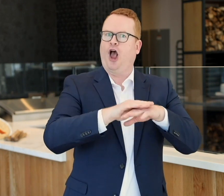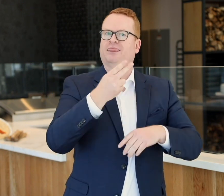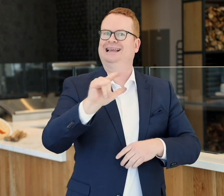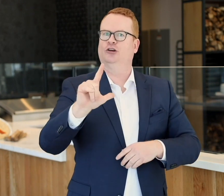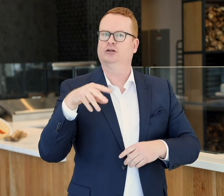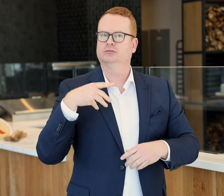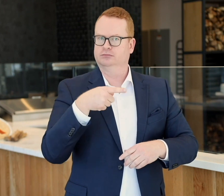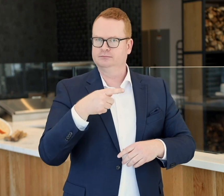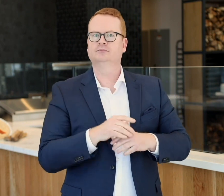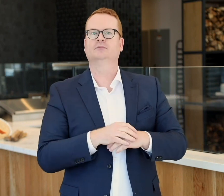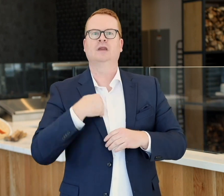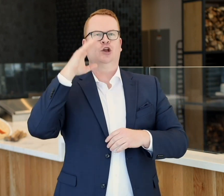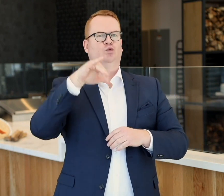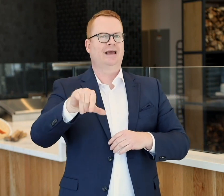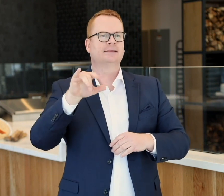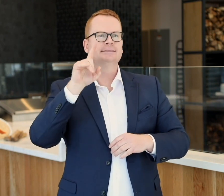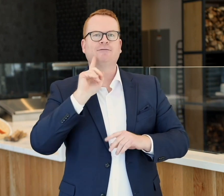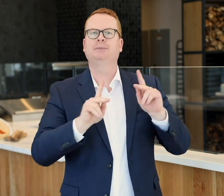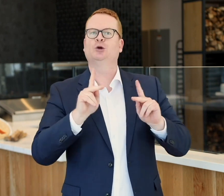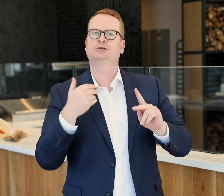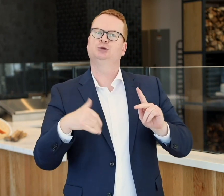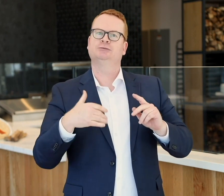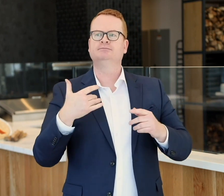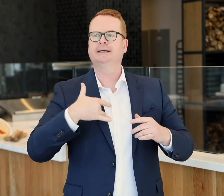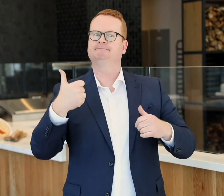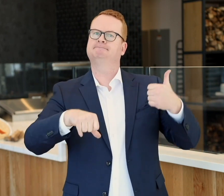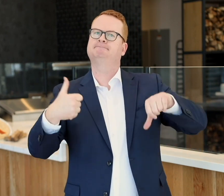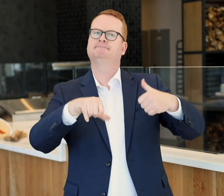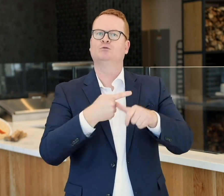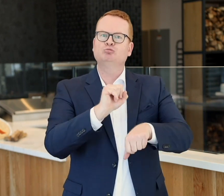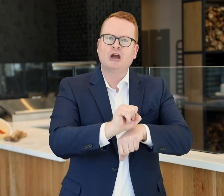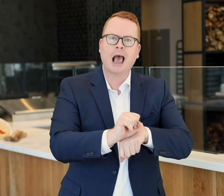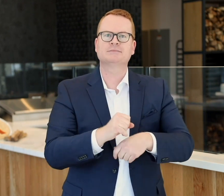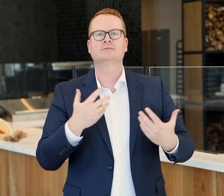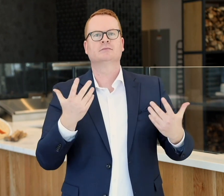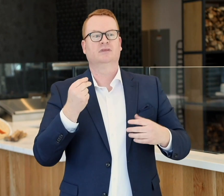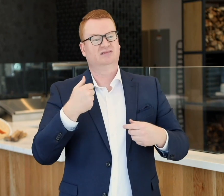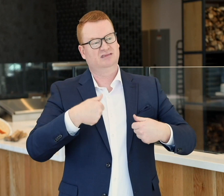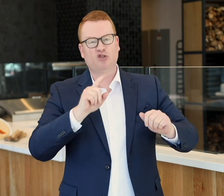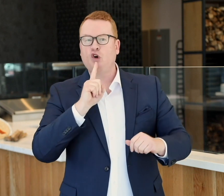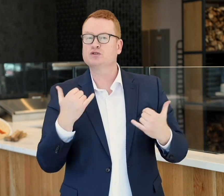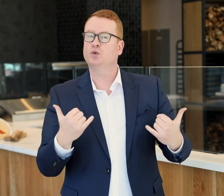Hill. Because I knew that deaf people were frequently turned down from jobs, and still are today,